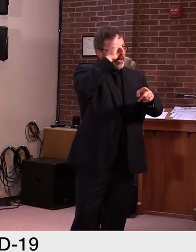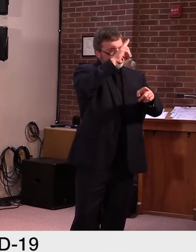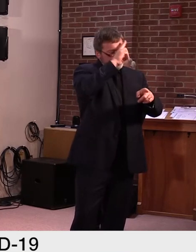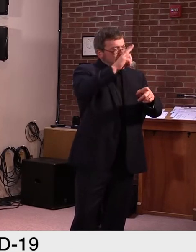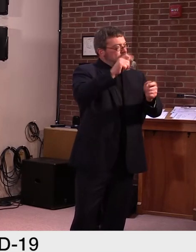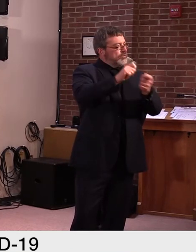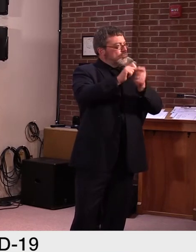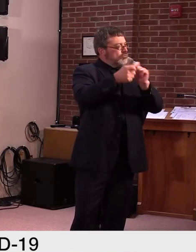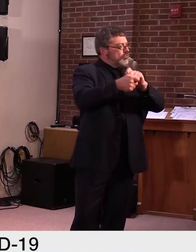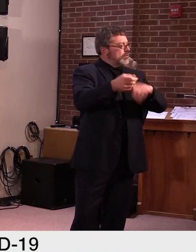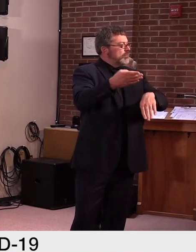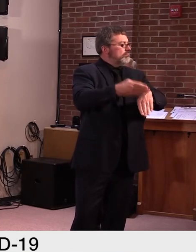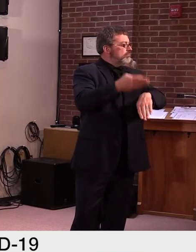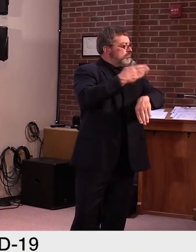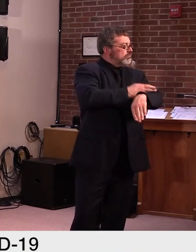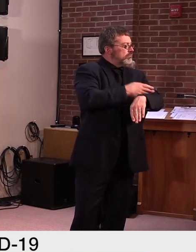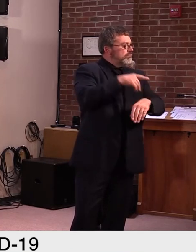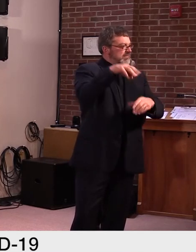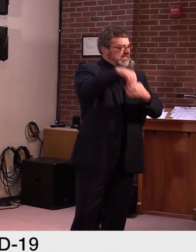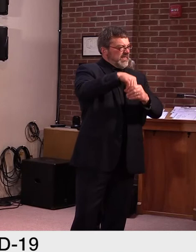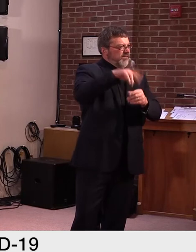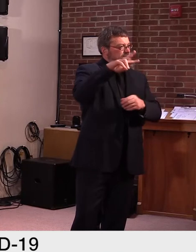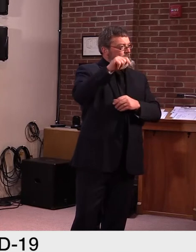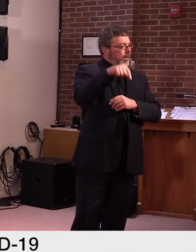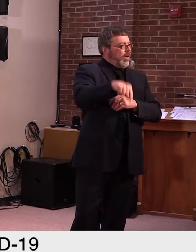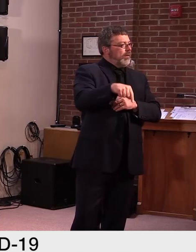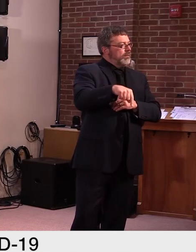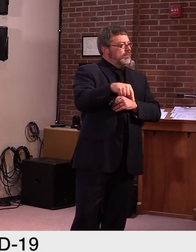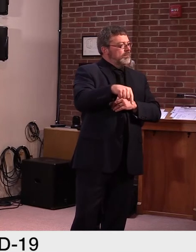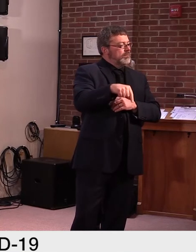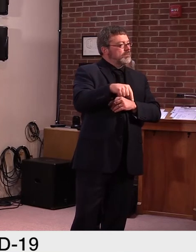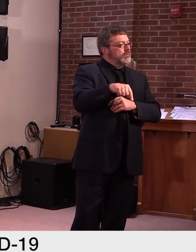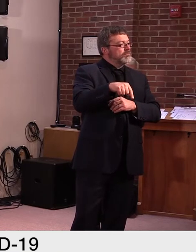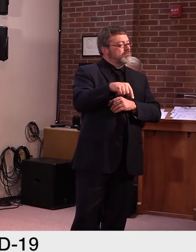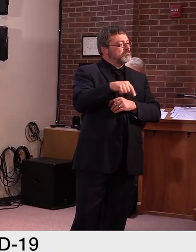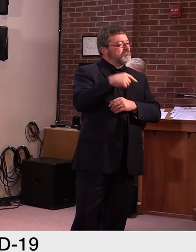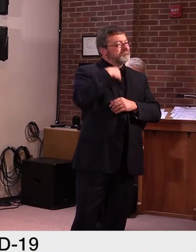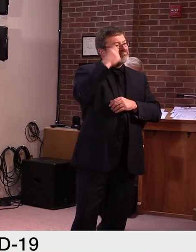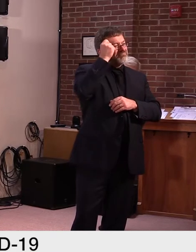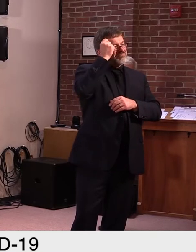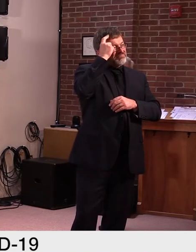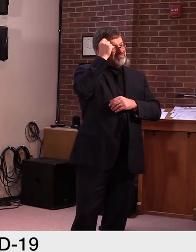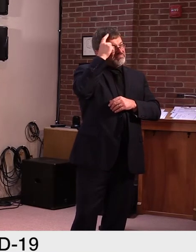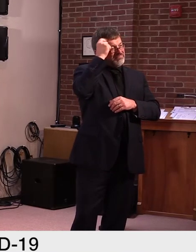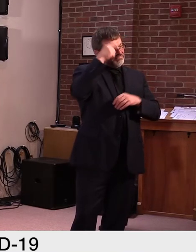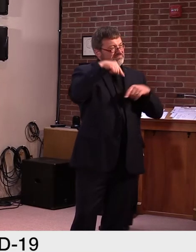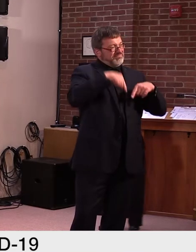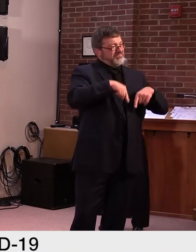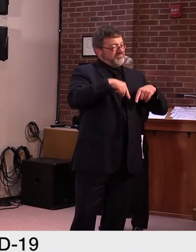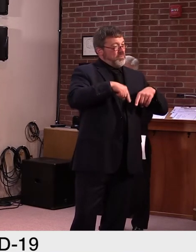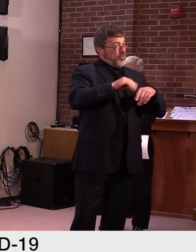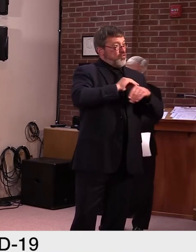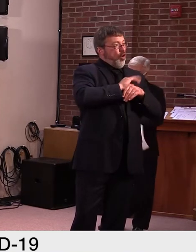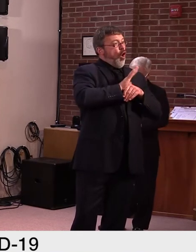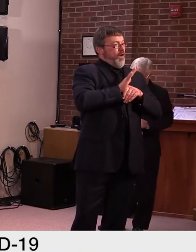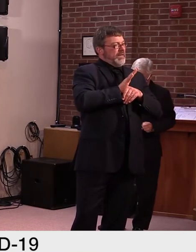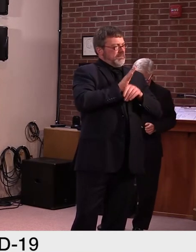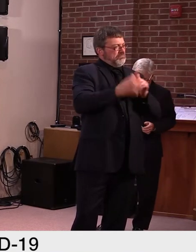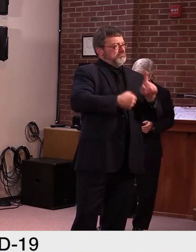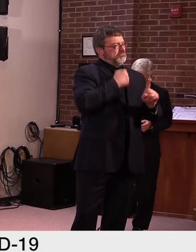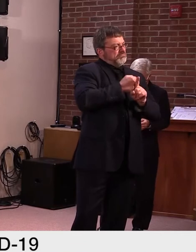as immediate, but it is a huge both medical and financial issue, and it is extremely